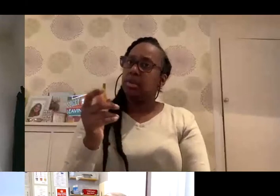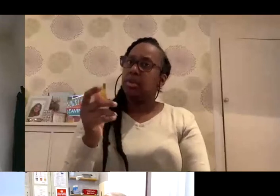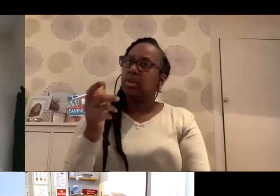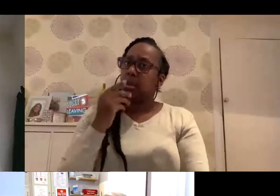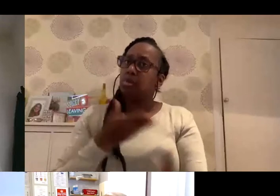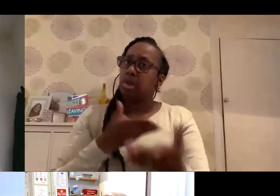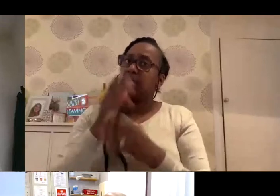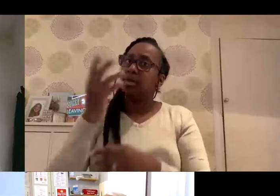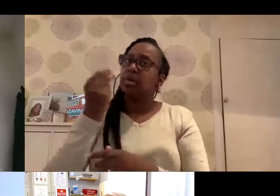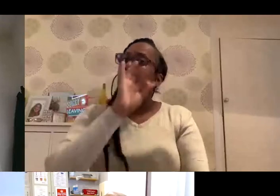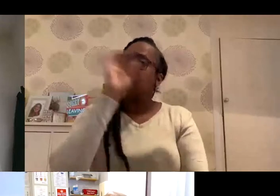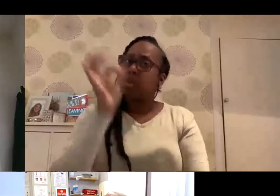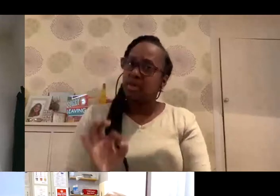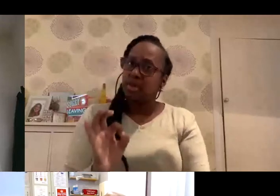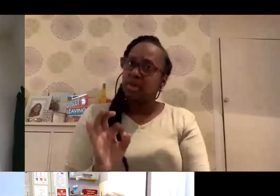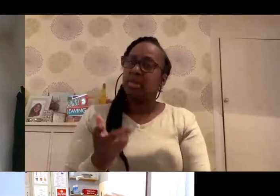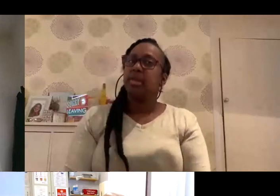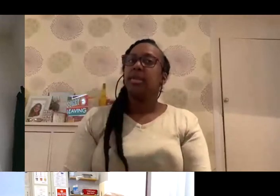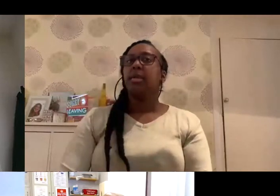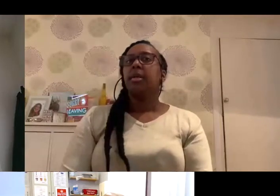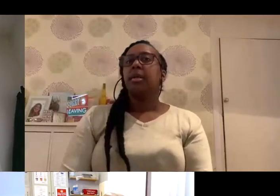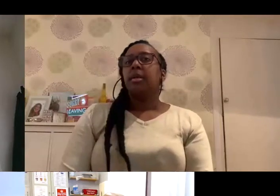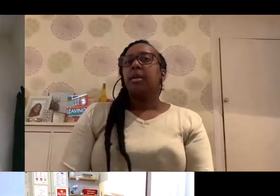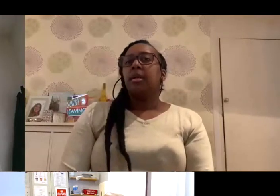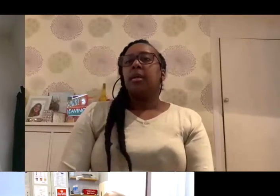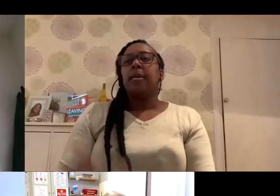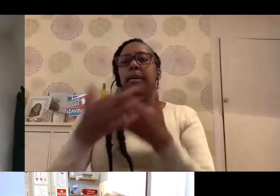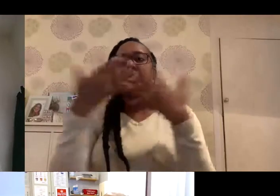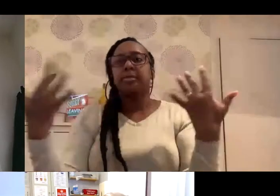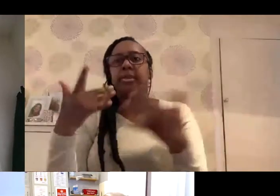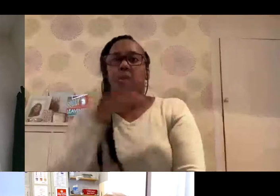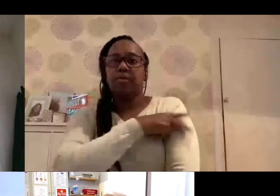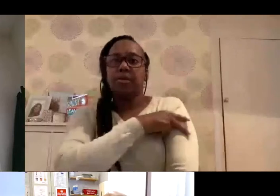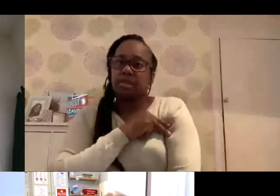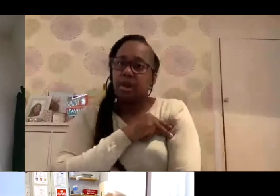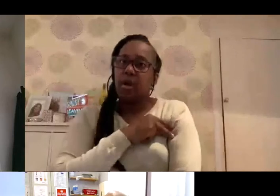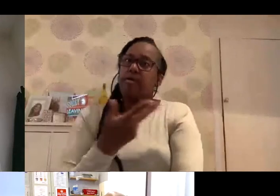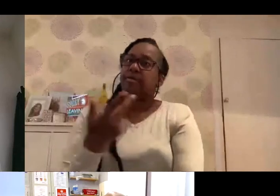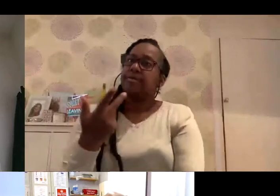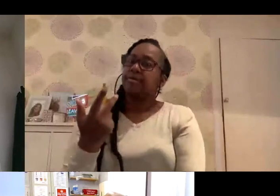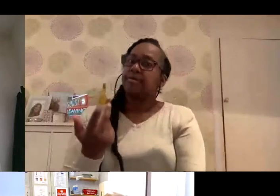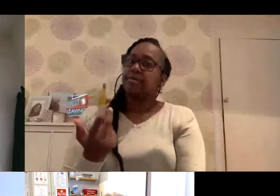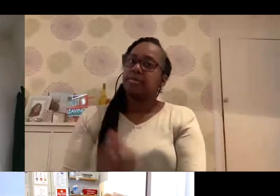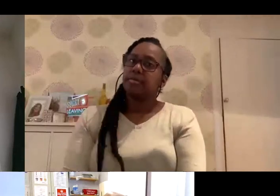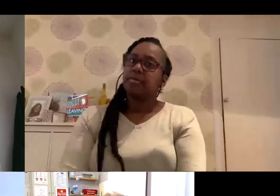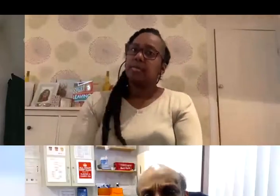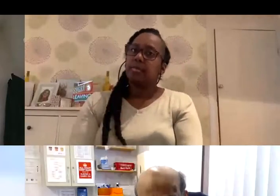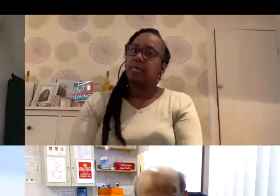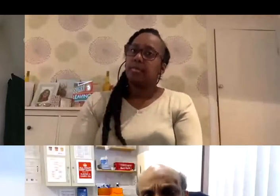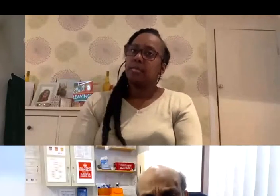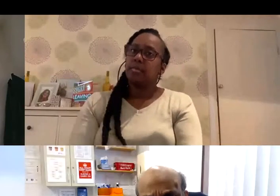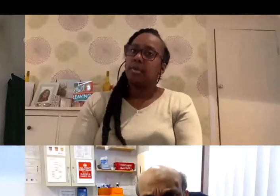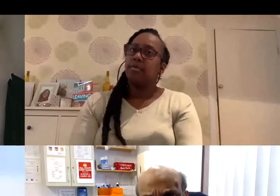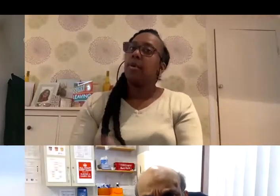to you just to get us started is, so many of the staff, one of the care home managers reported, many of my staff from BME background